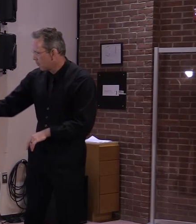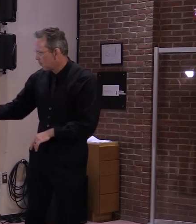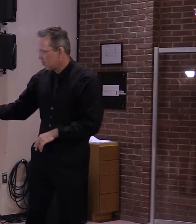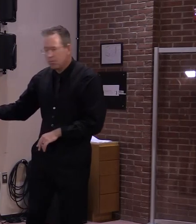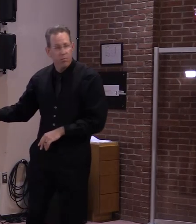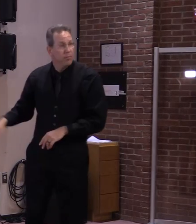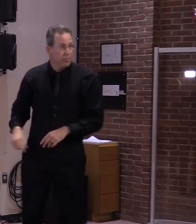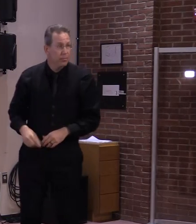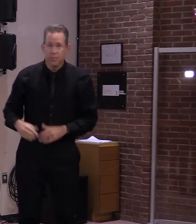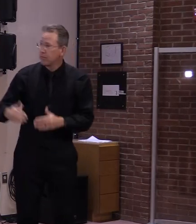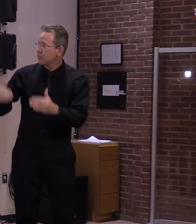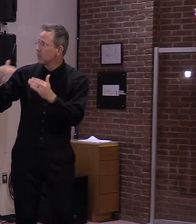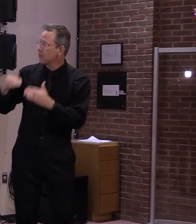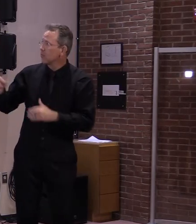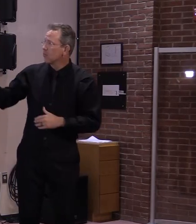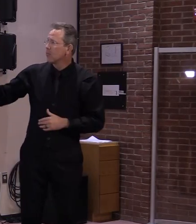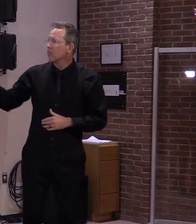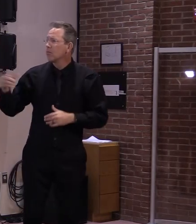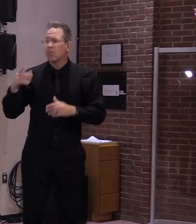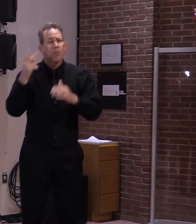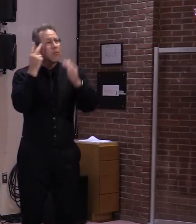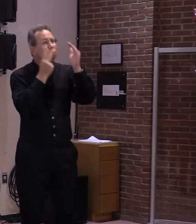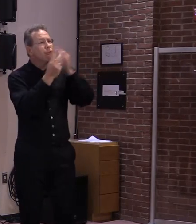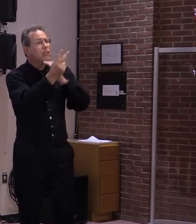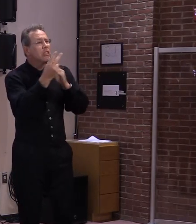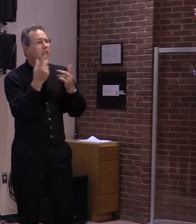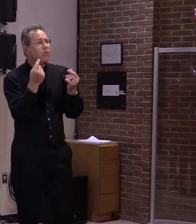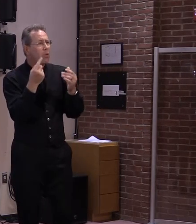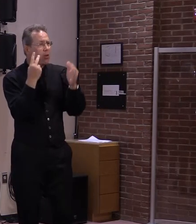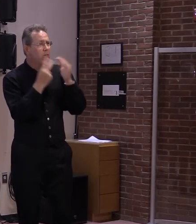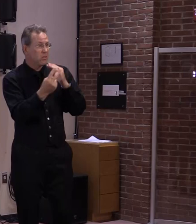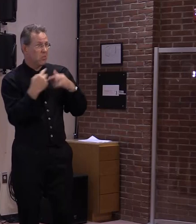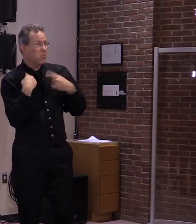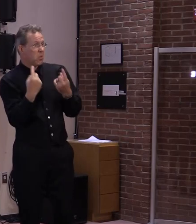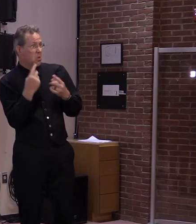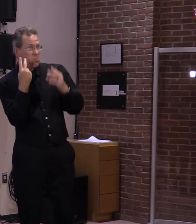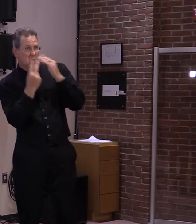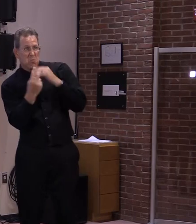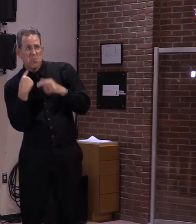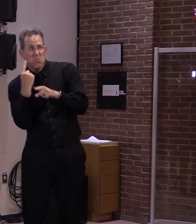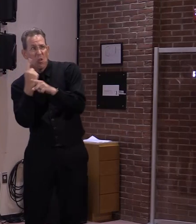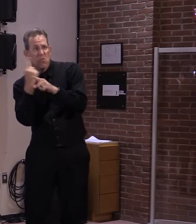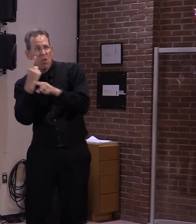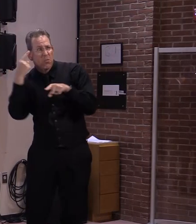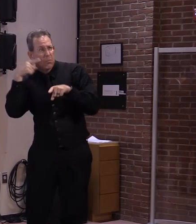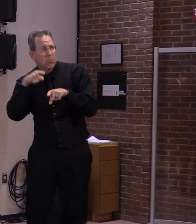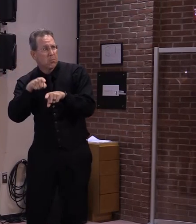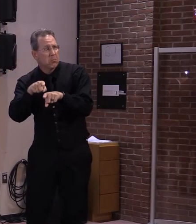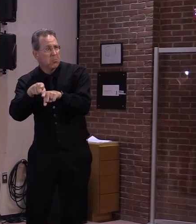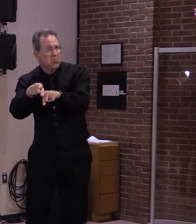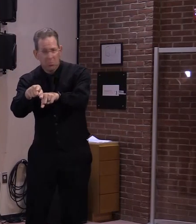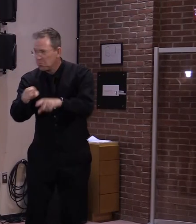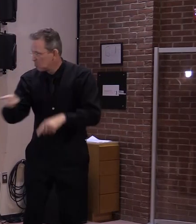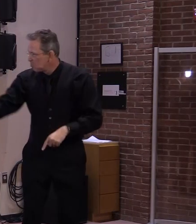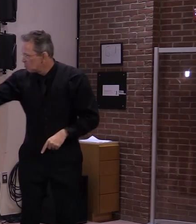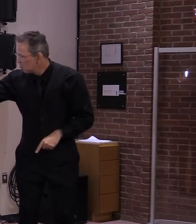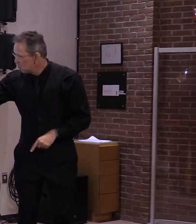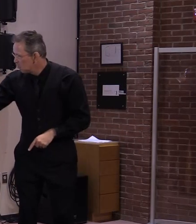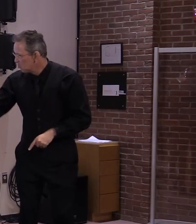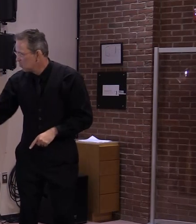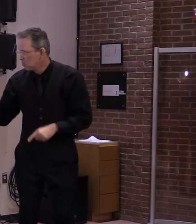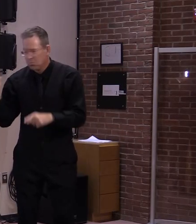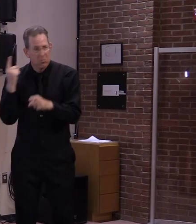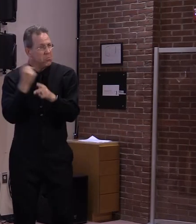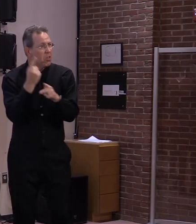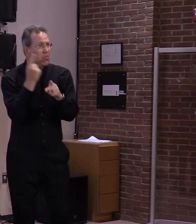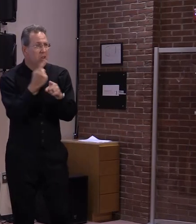Case trends are continuing to closely follow our forecasts and over the next couple of weeks we anticipate seeing cases falling into